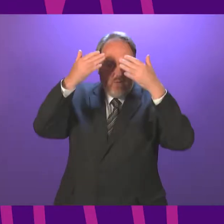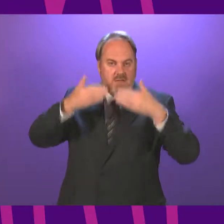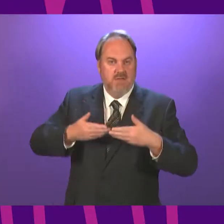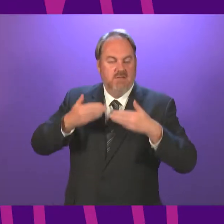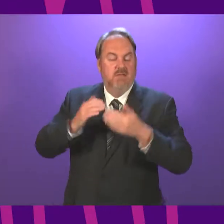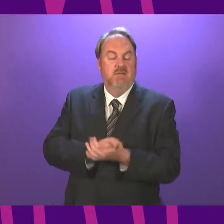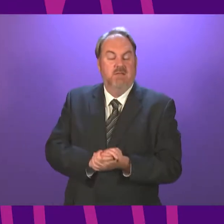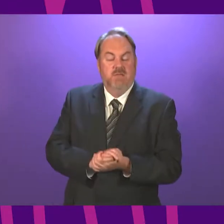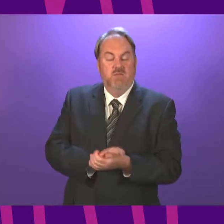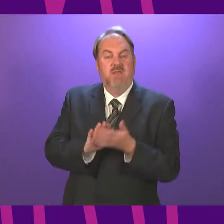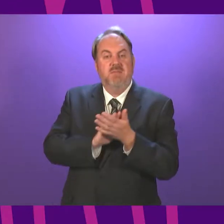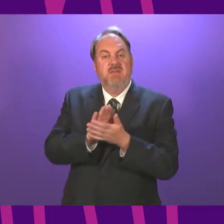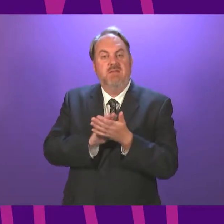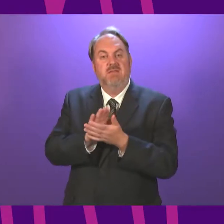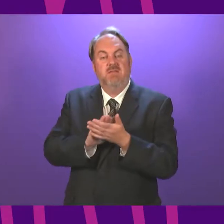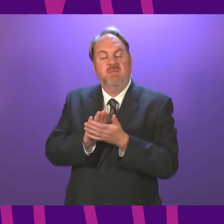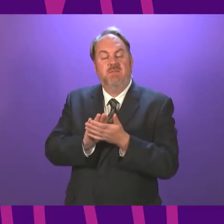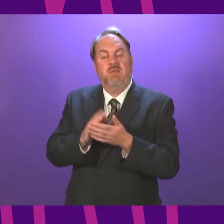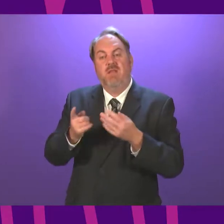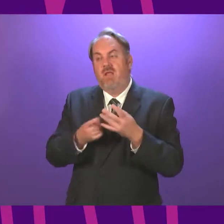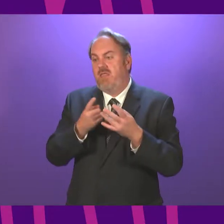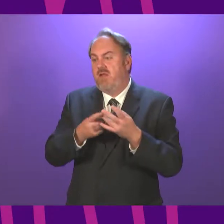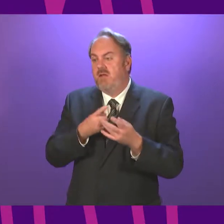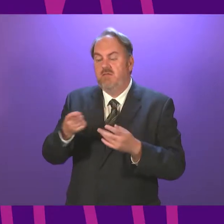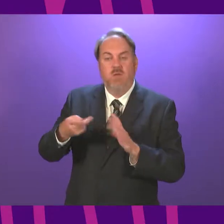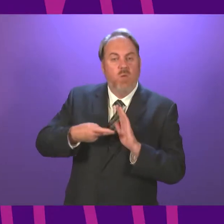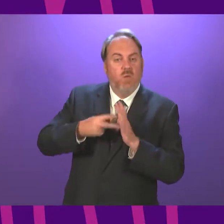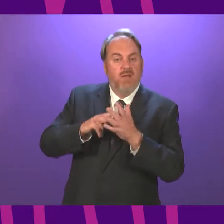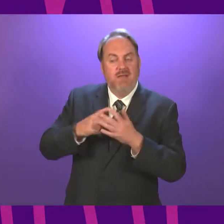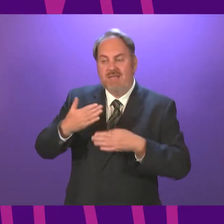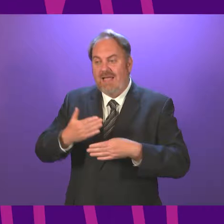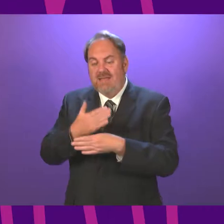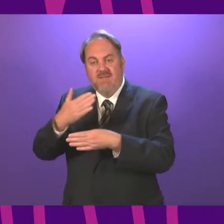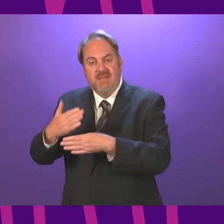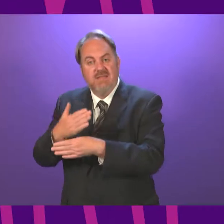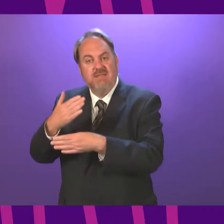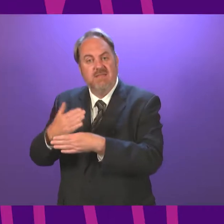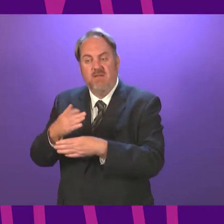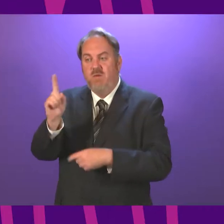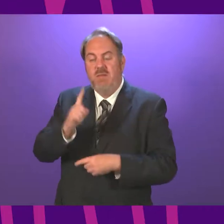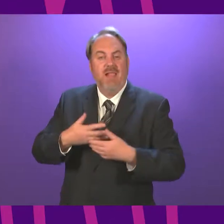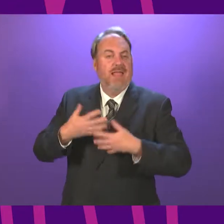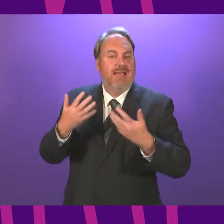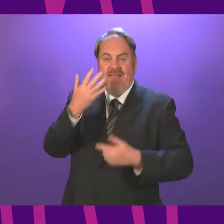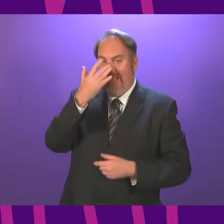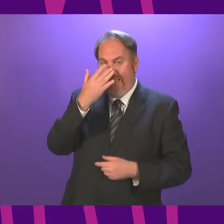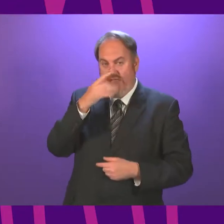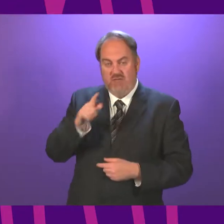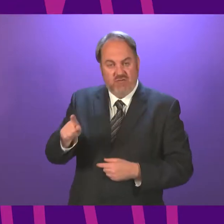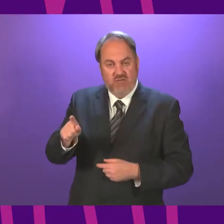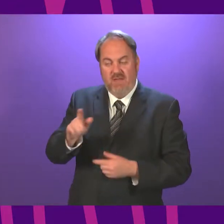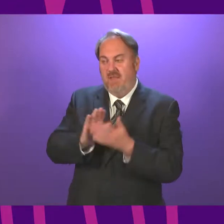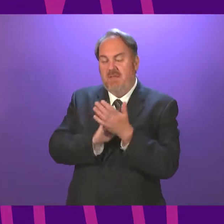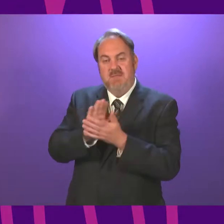this adjustment allows non-sporting organised activities to take place in Level 2 areas for individuals of all ages. The changes